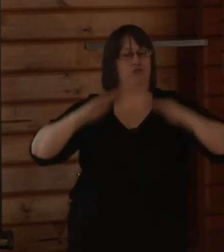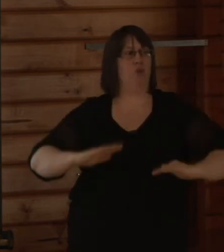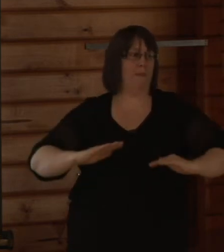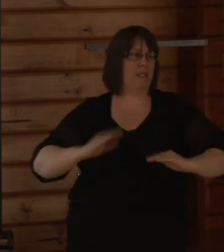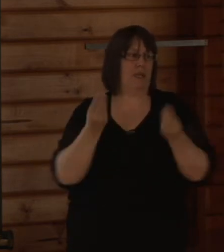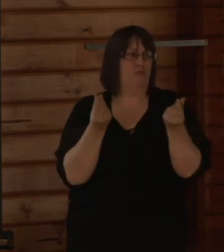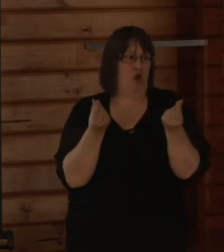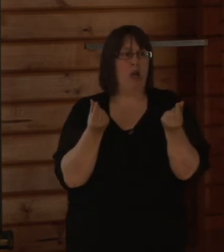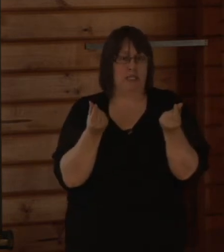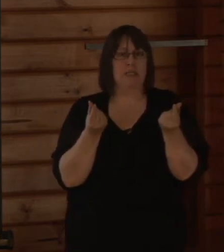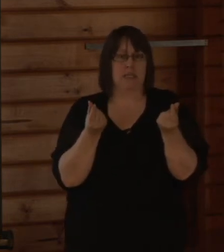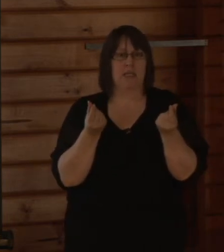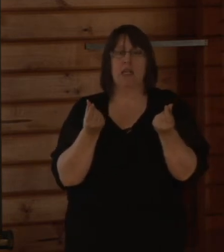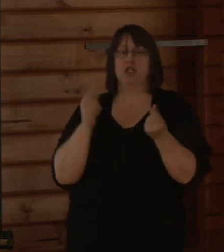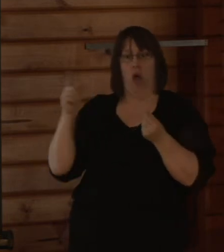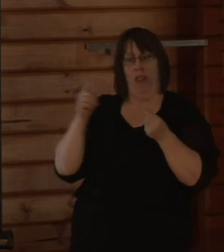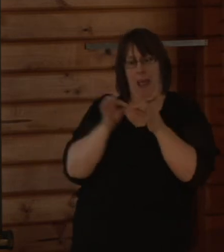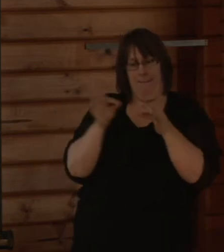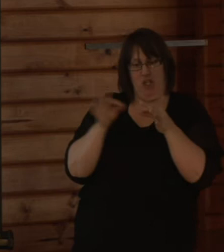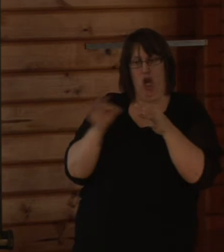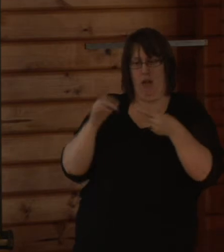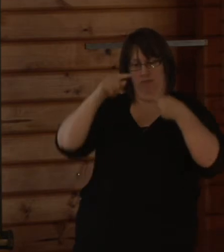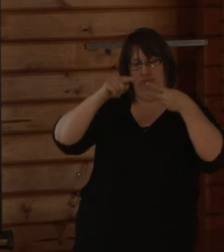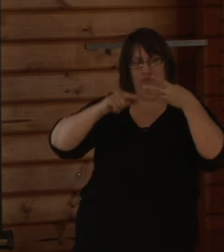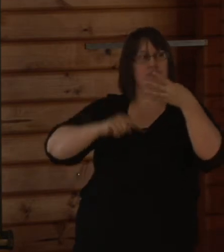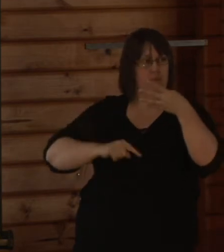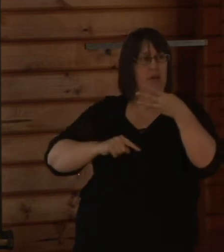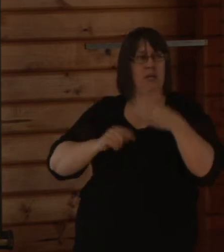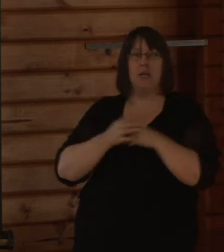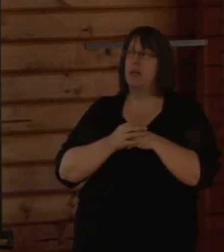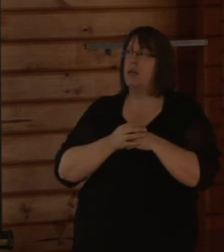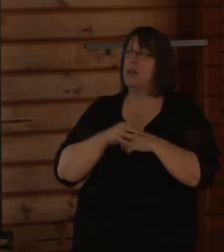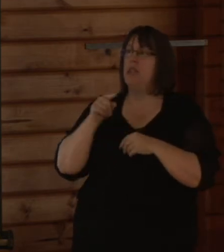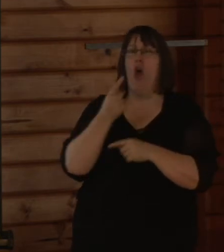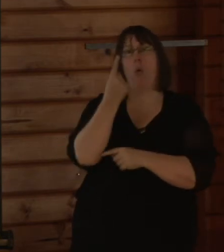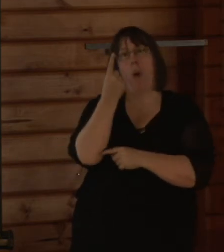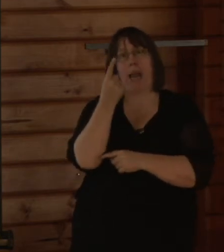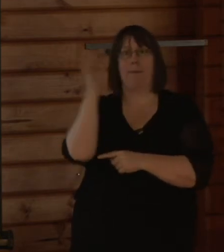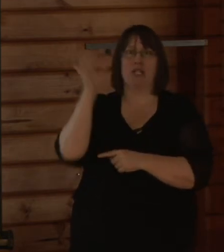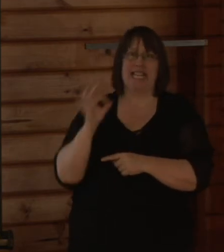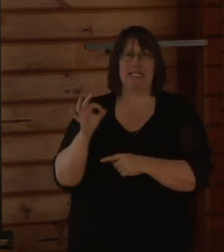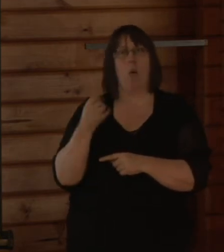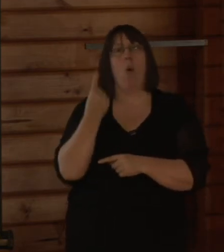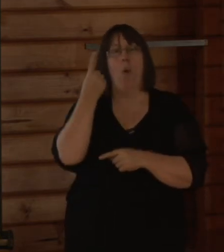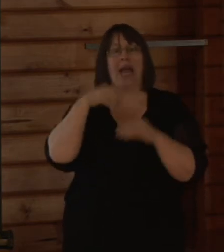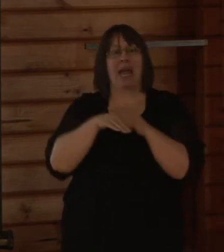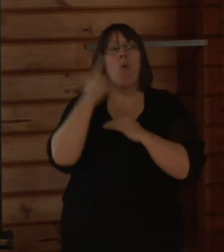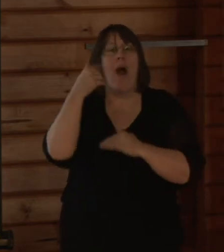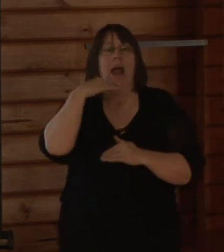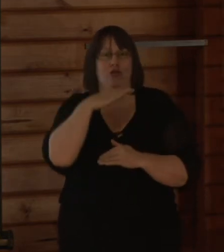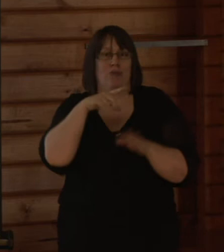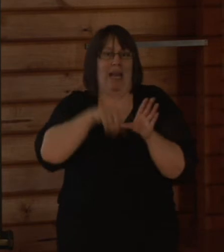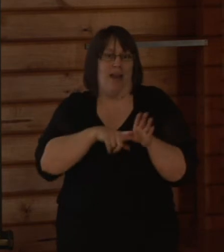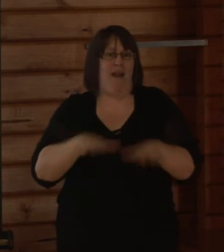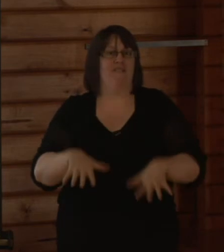So all of these thresholds are measured against the 1% or the 1 in 100 year flood event.